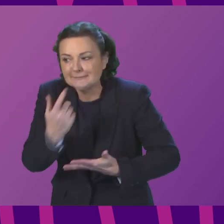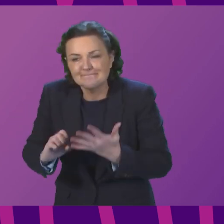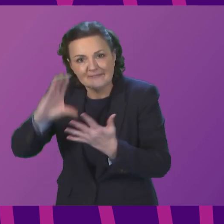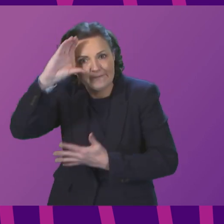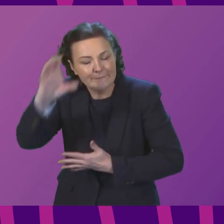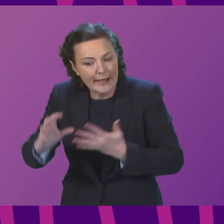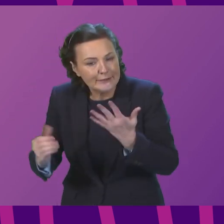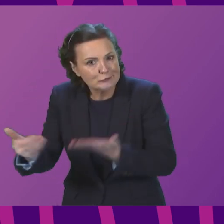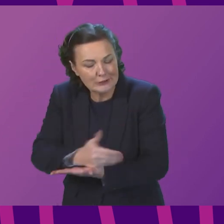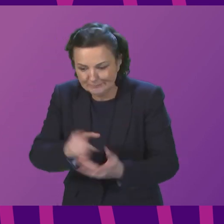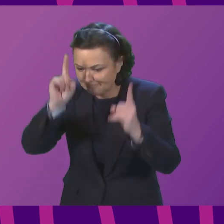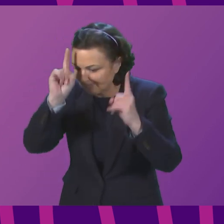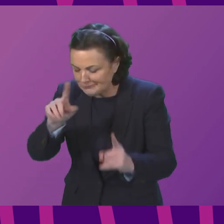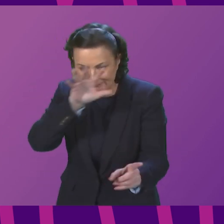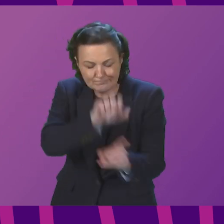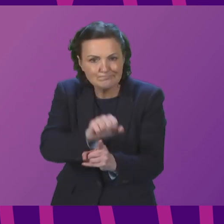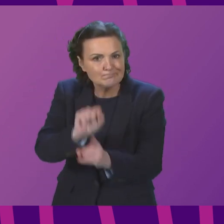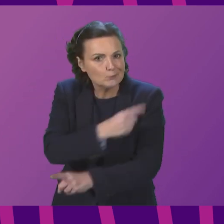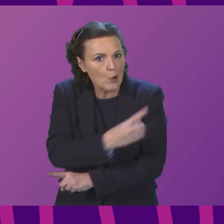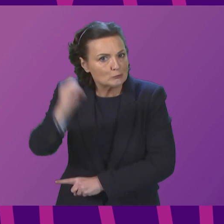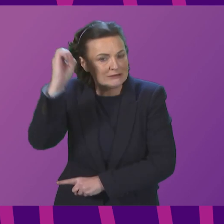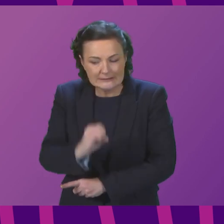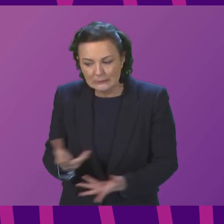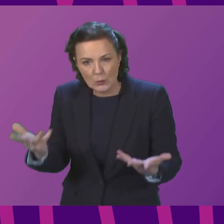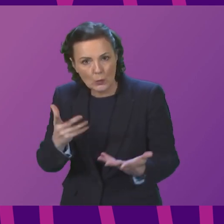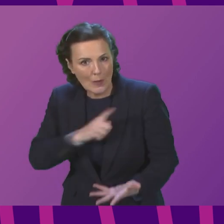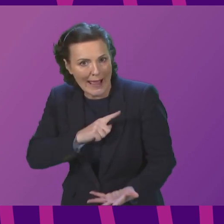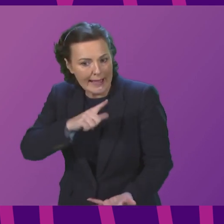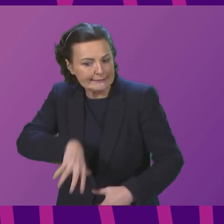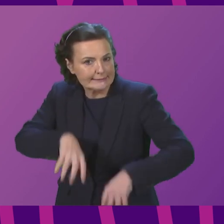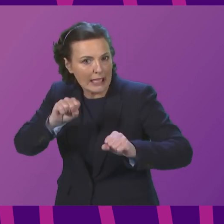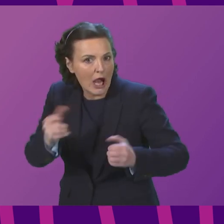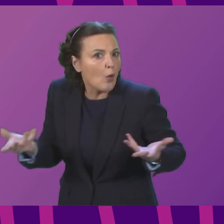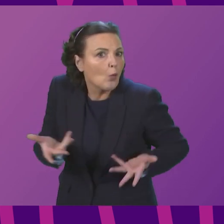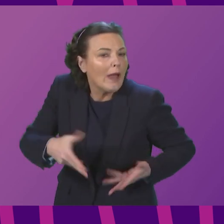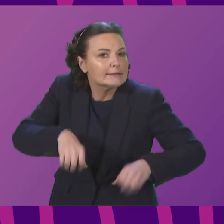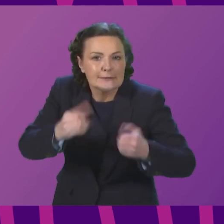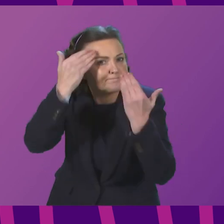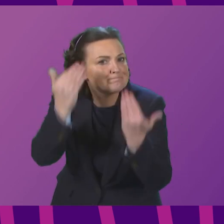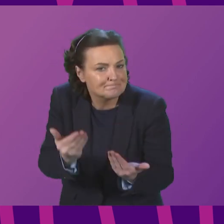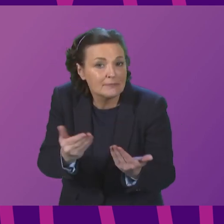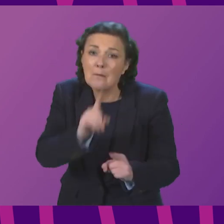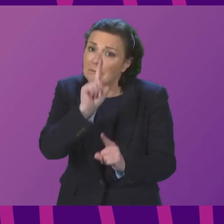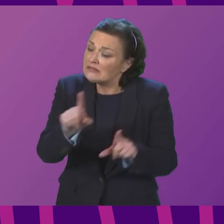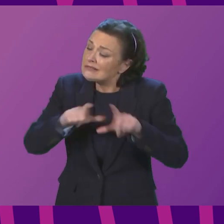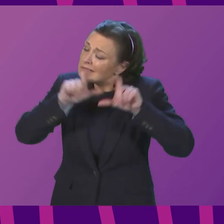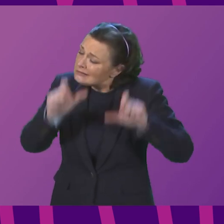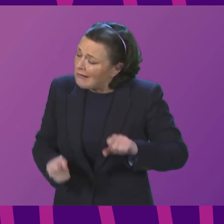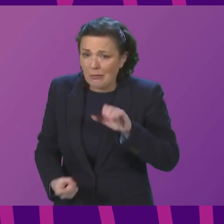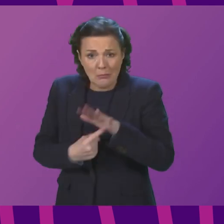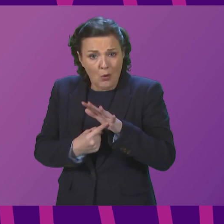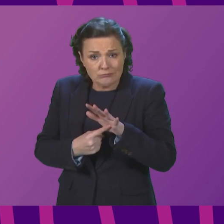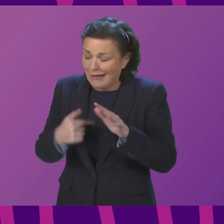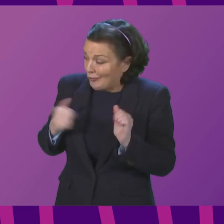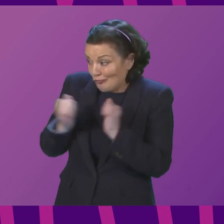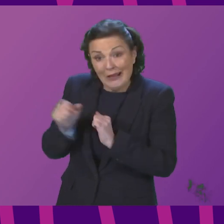Service were unable to determine its likely origin and cause. But it is nevertheless really important, and I agree with Polly